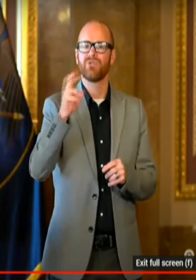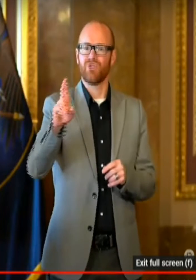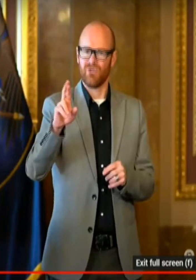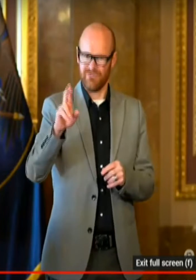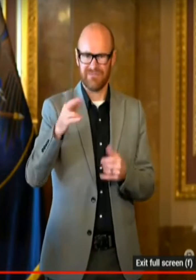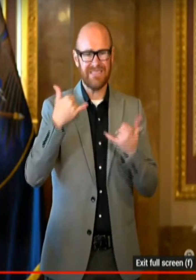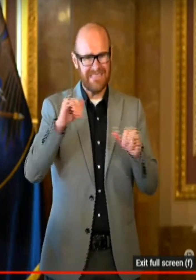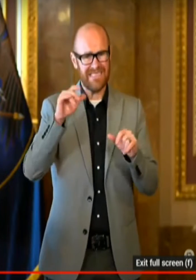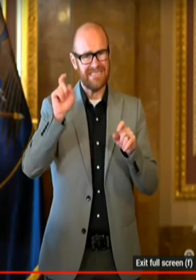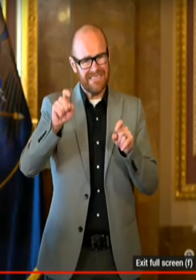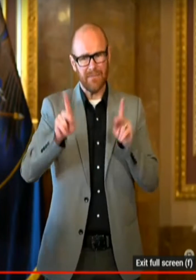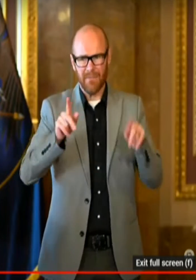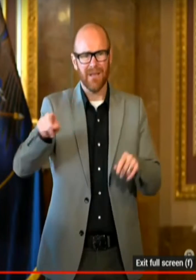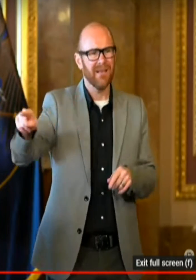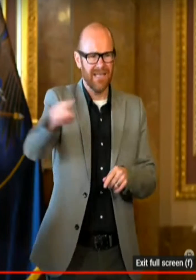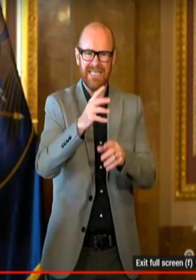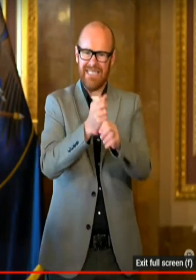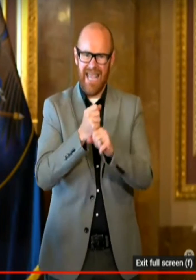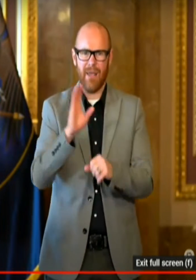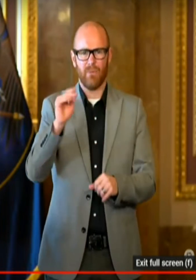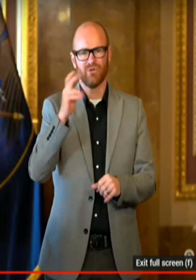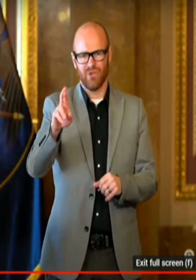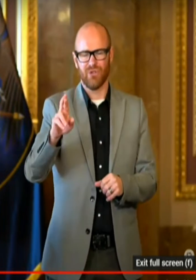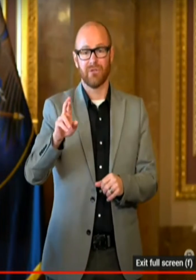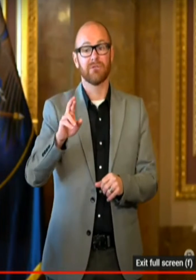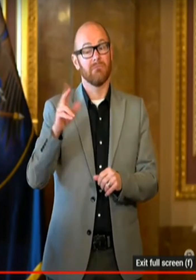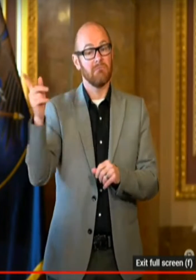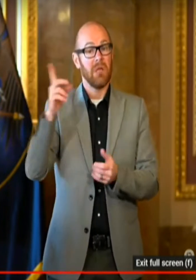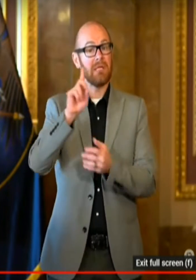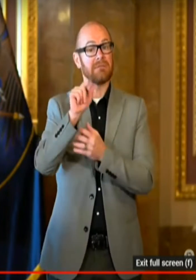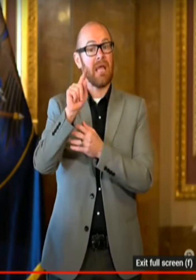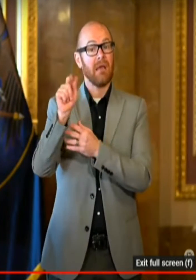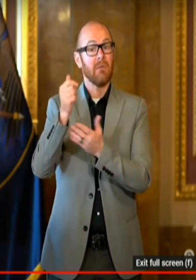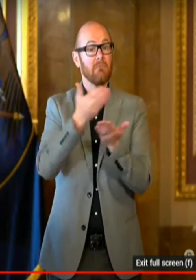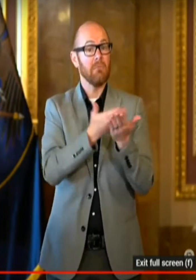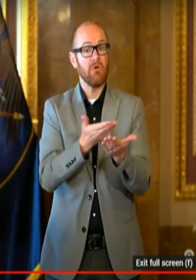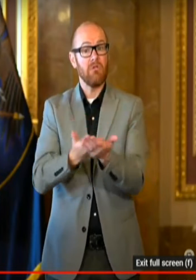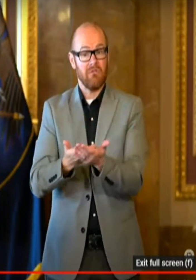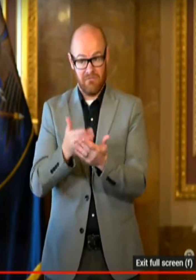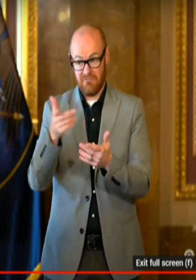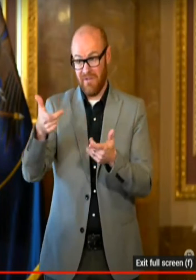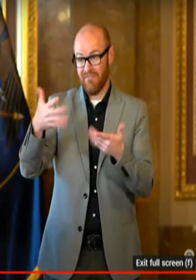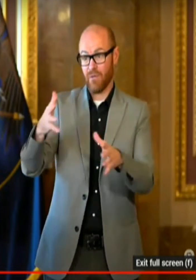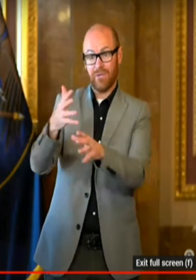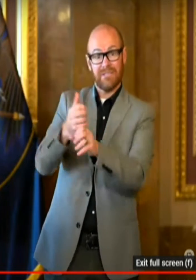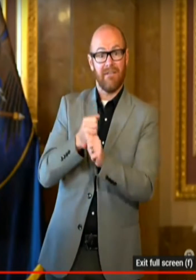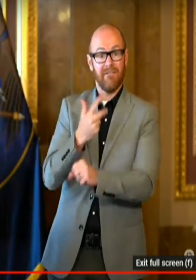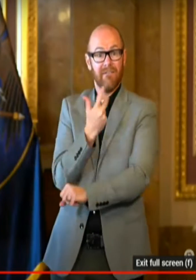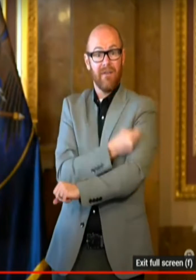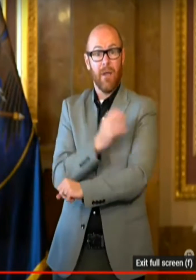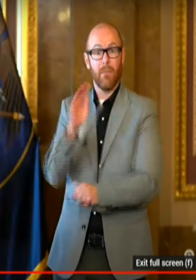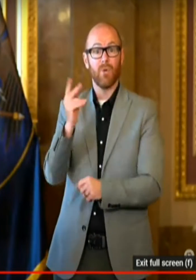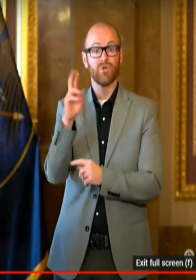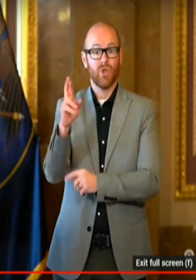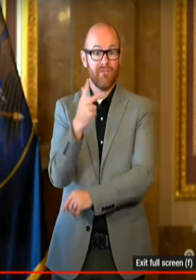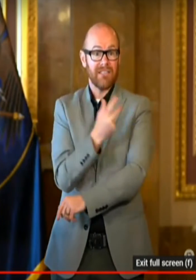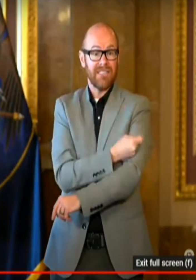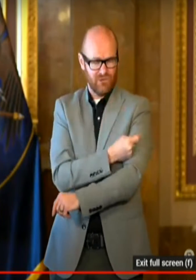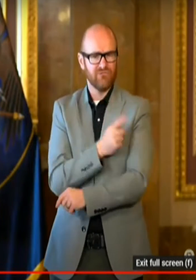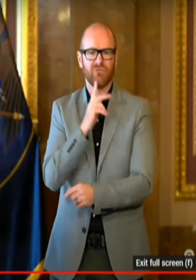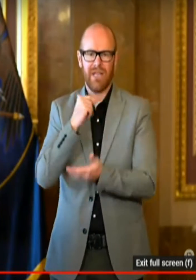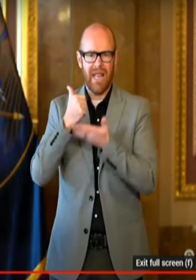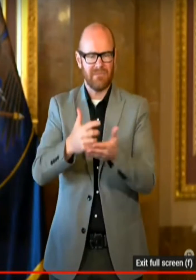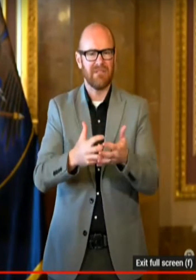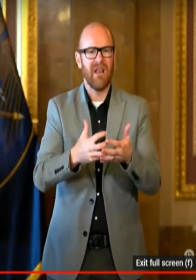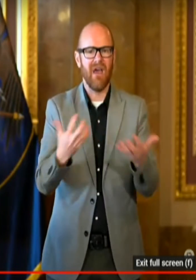Data show that people who are boosted have significantly more protection than someone who has no protection or has just their